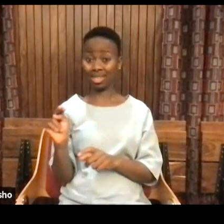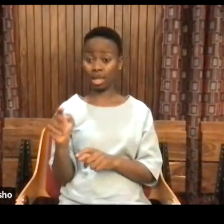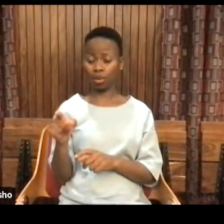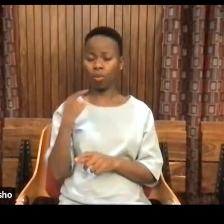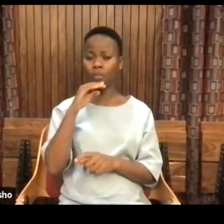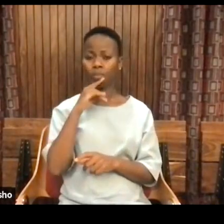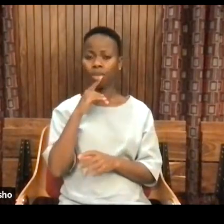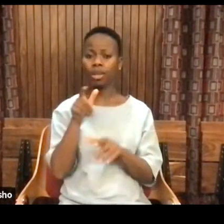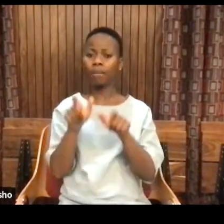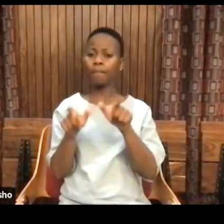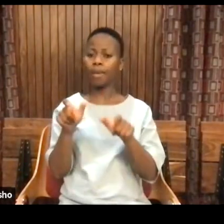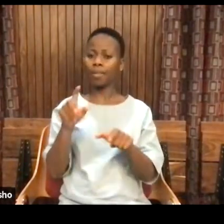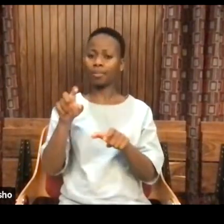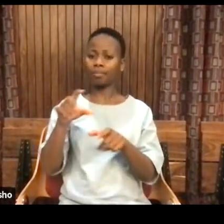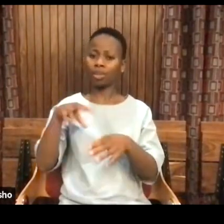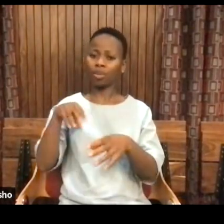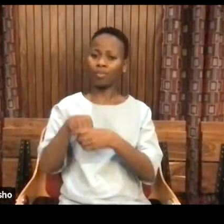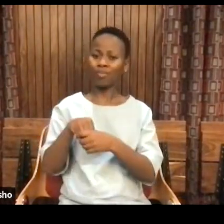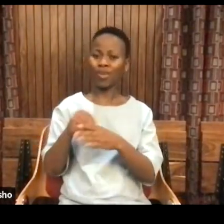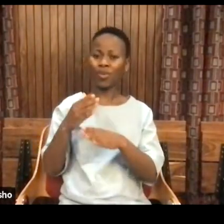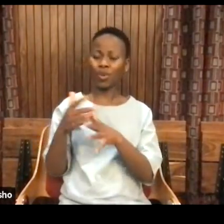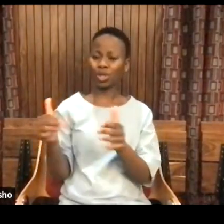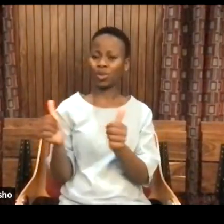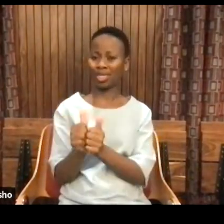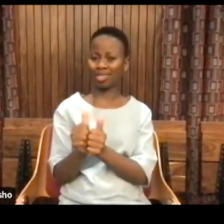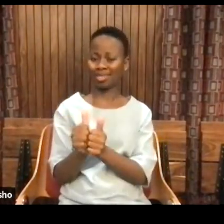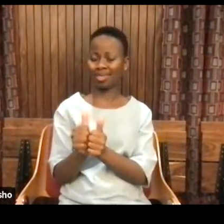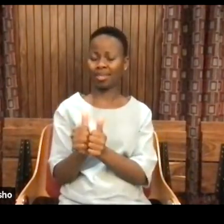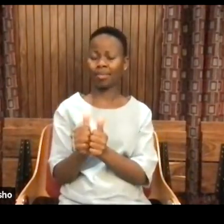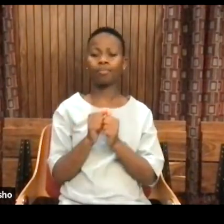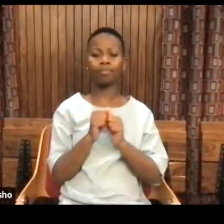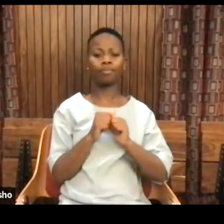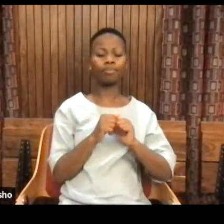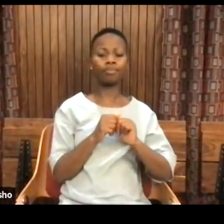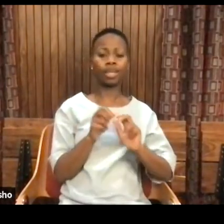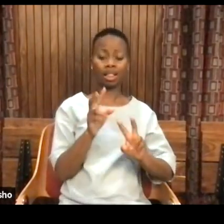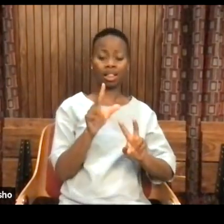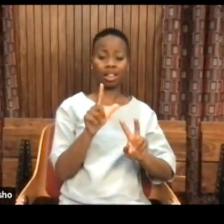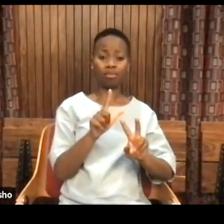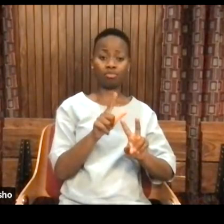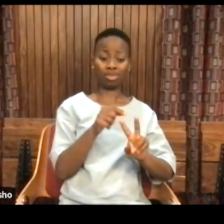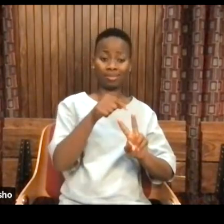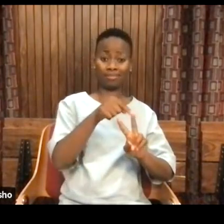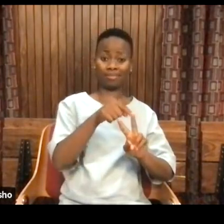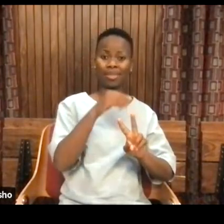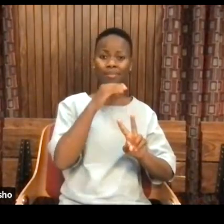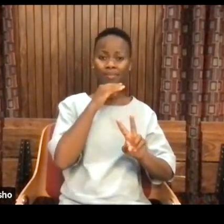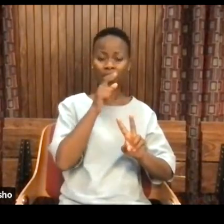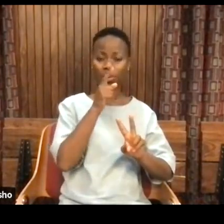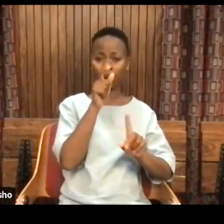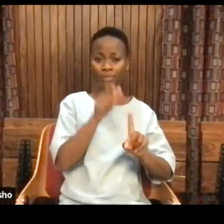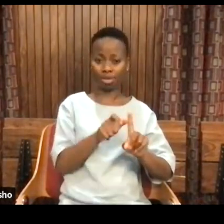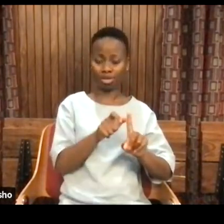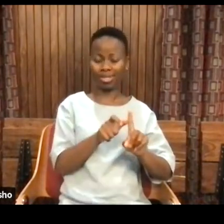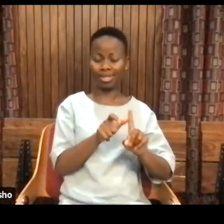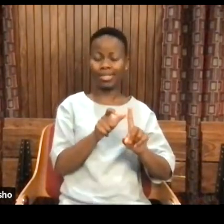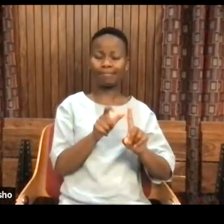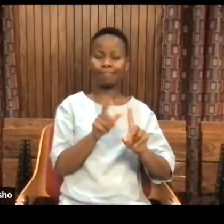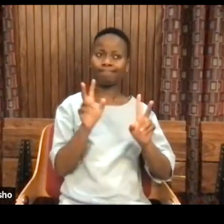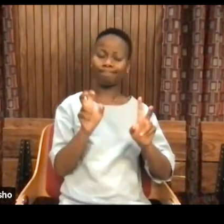institutions of power. What neoliberalism and liberalism prefer is the individual locked in moral life,